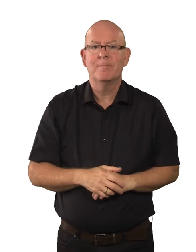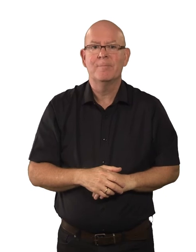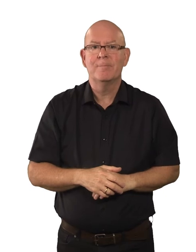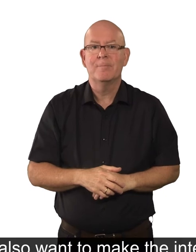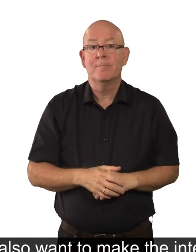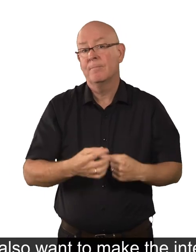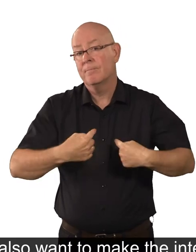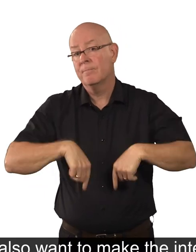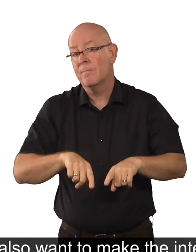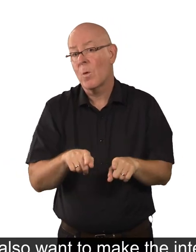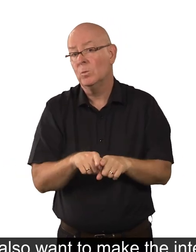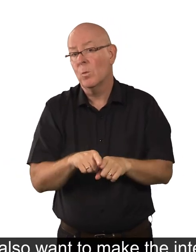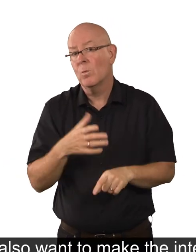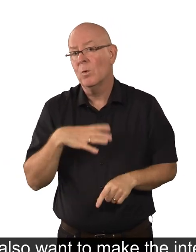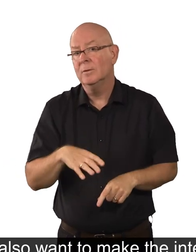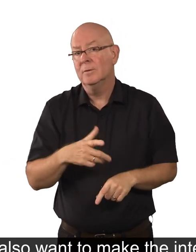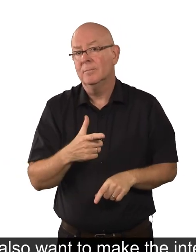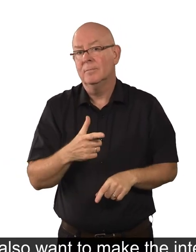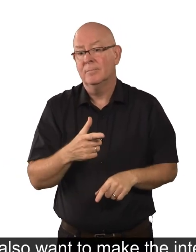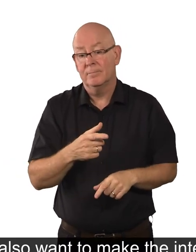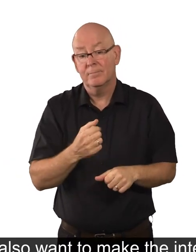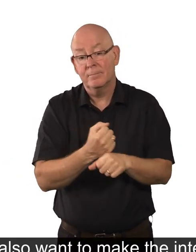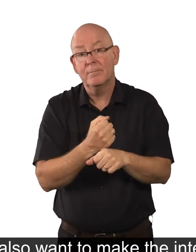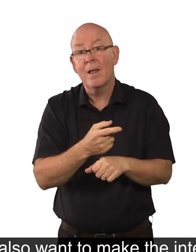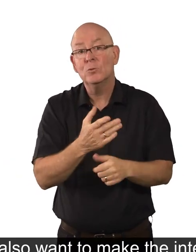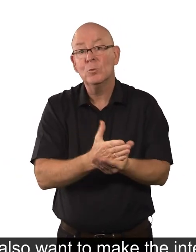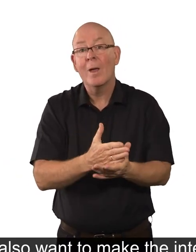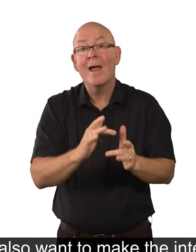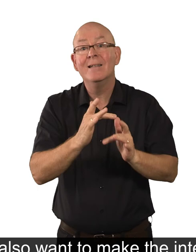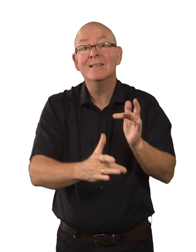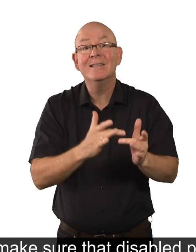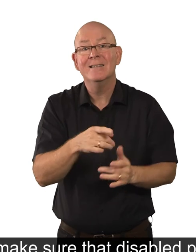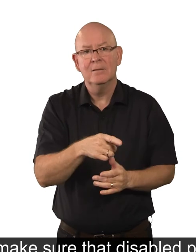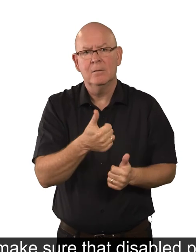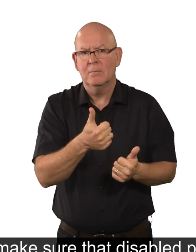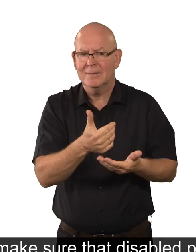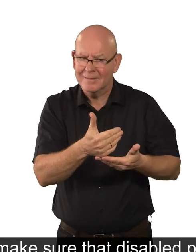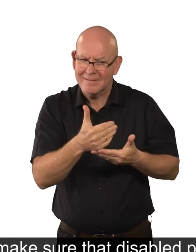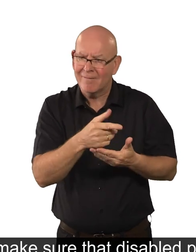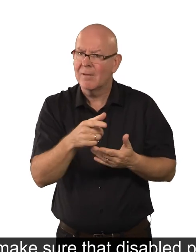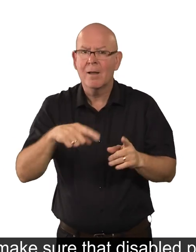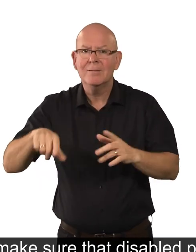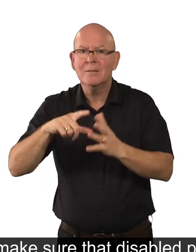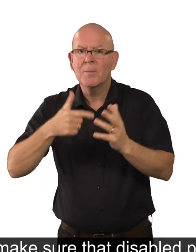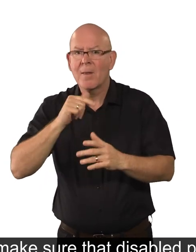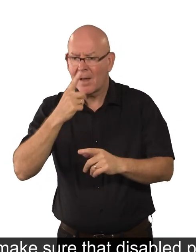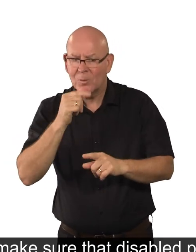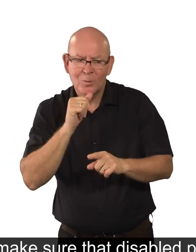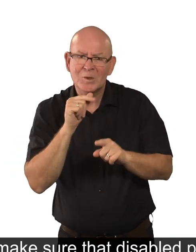We also want to make the internet a safe place for disabled people. And make sure that